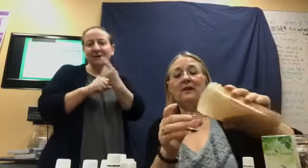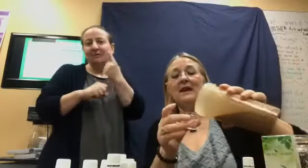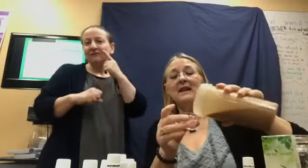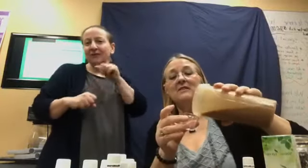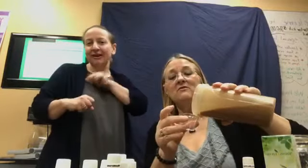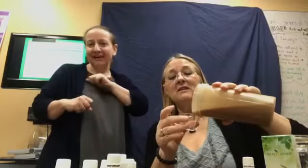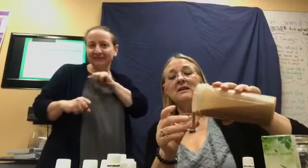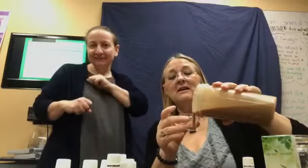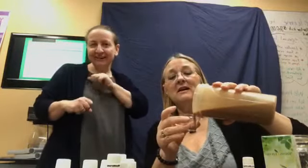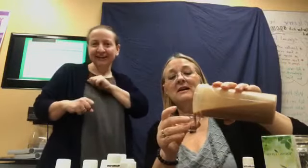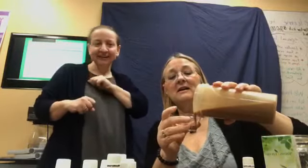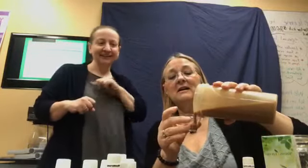Andrea.